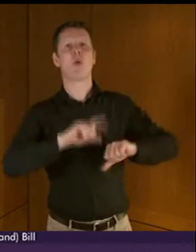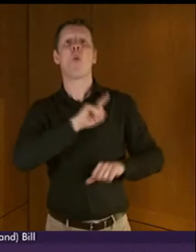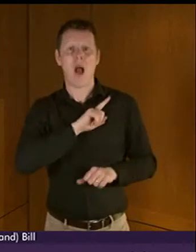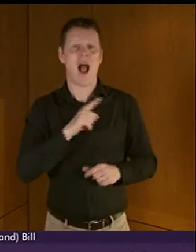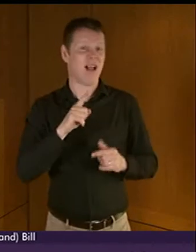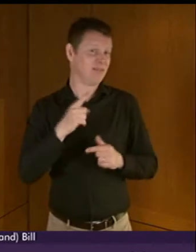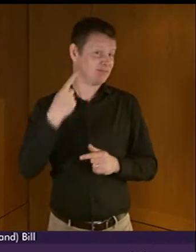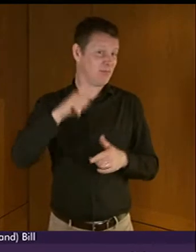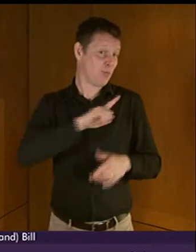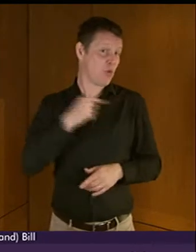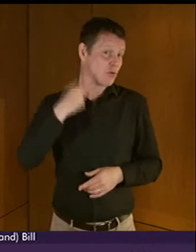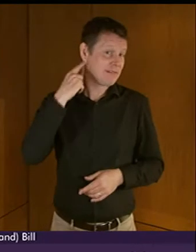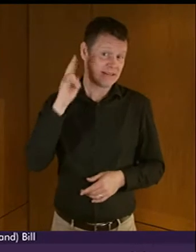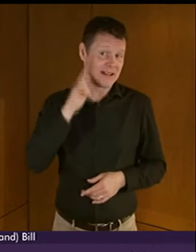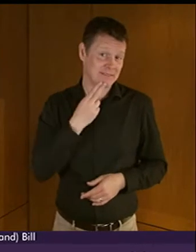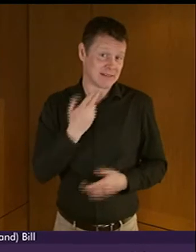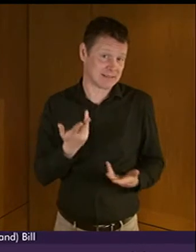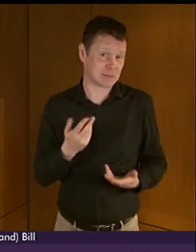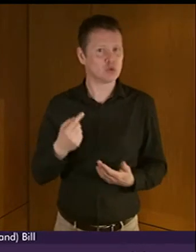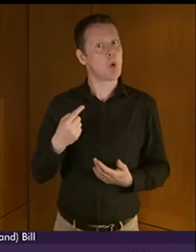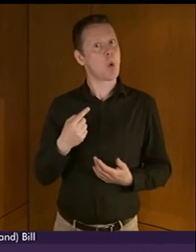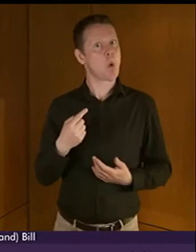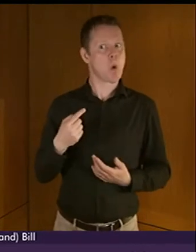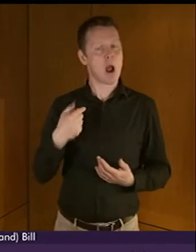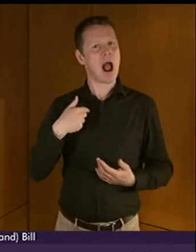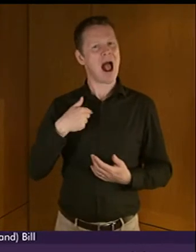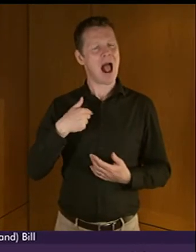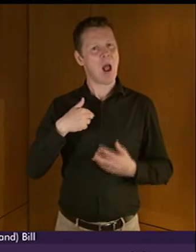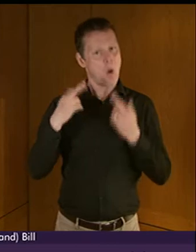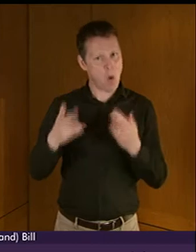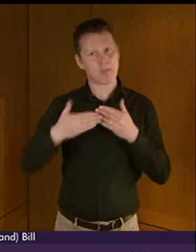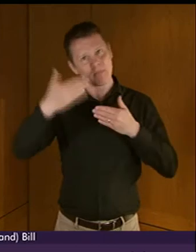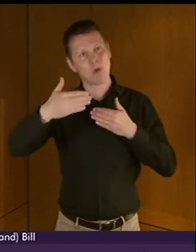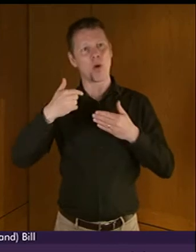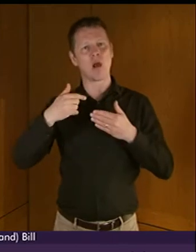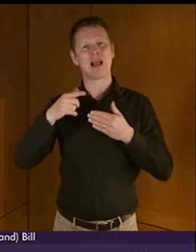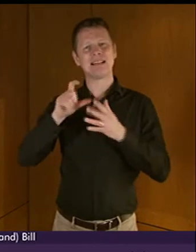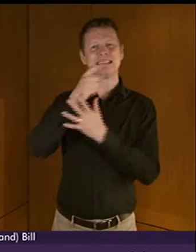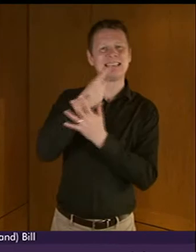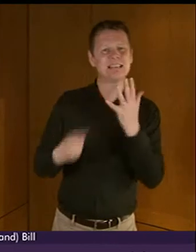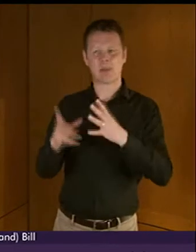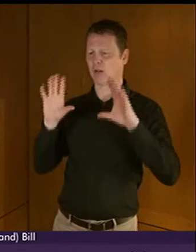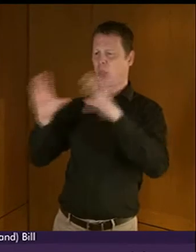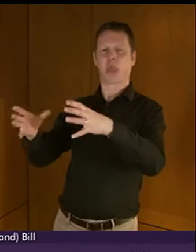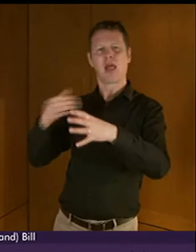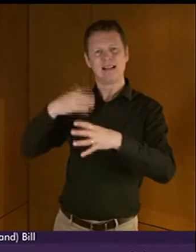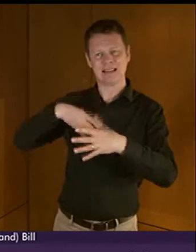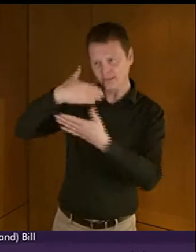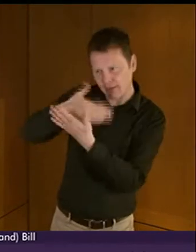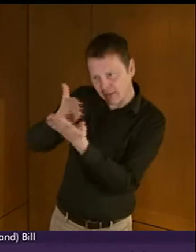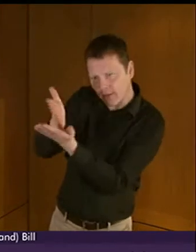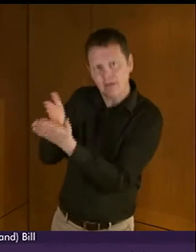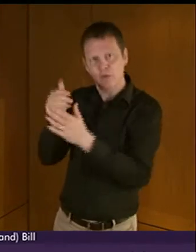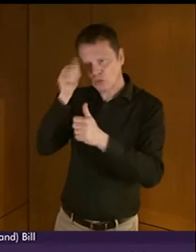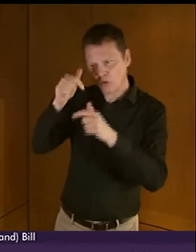disabilities in the future, we will get an idea of the number and types of disability. These numbers, of course, as we know, are